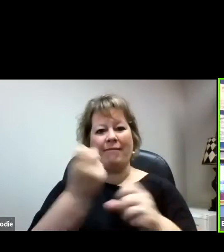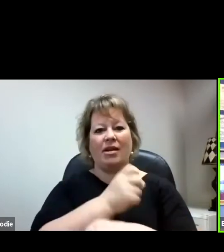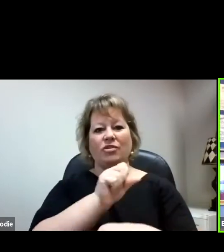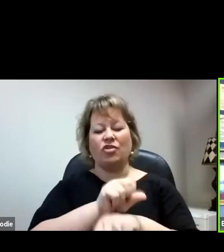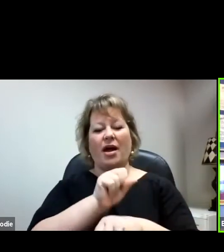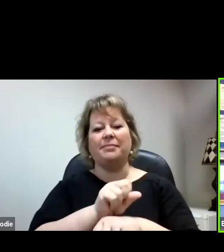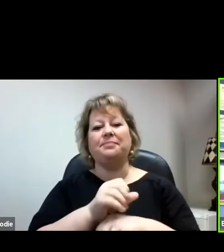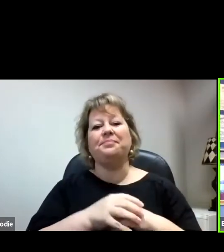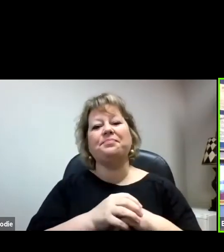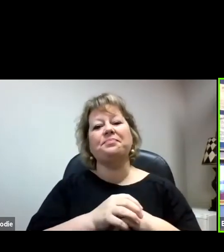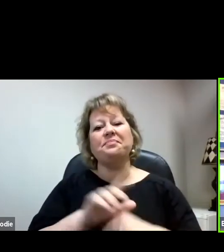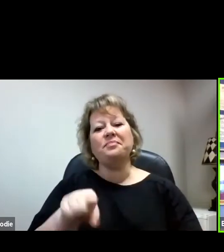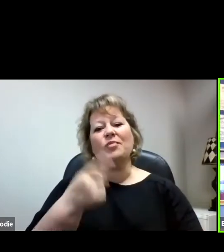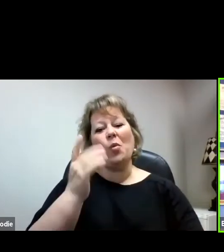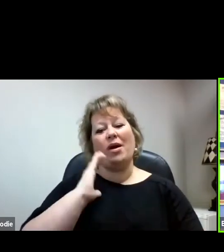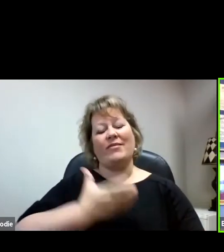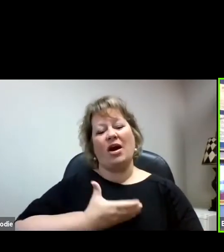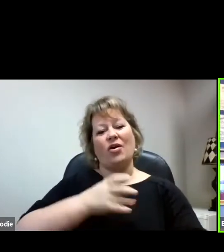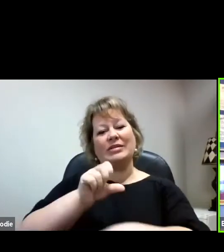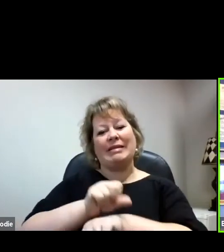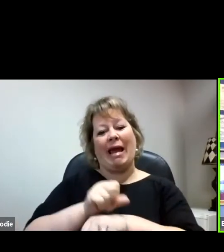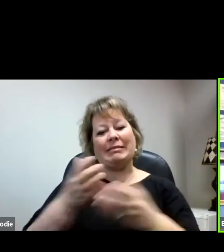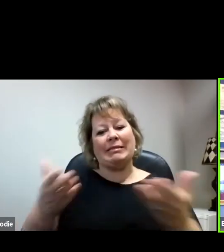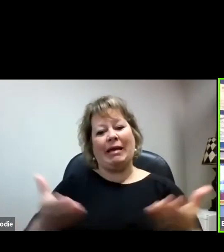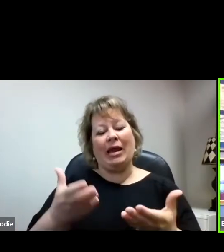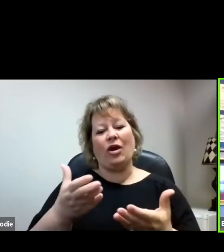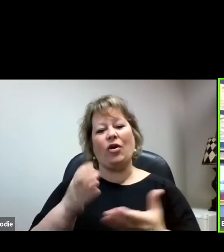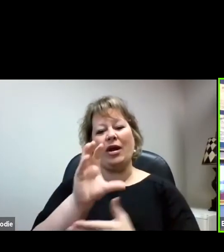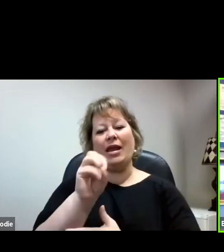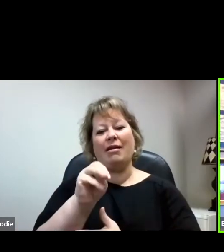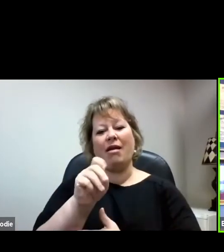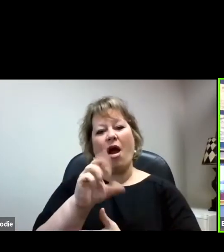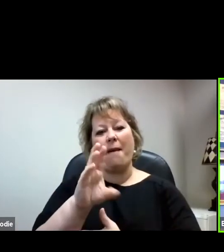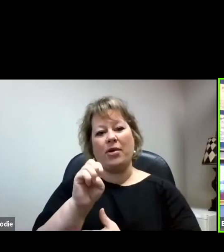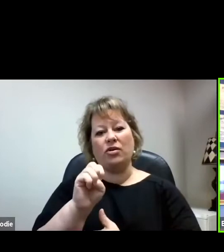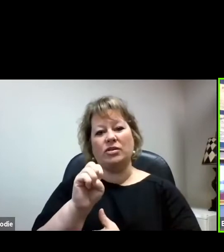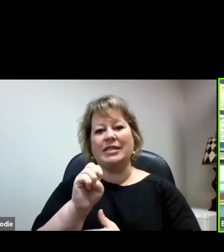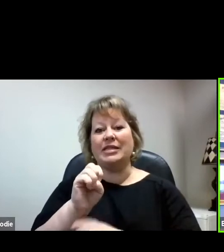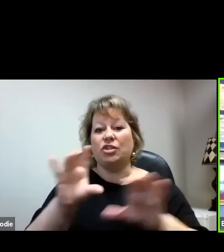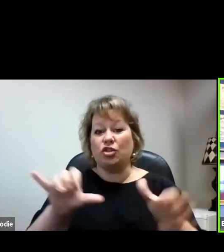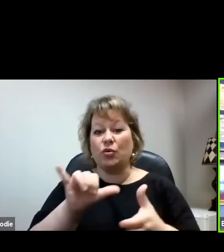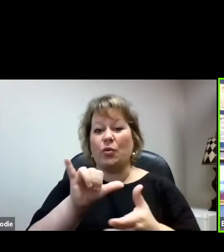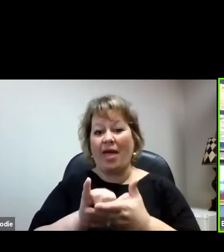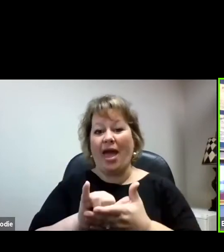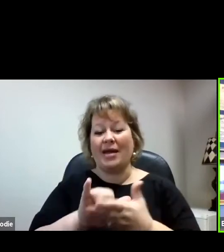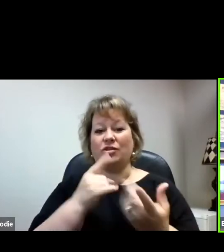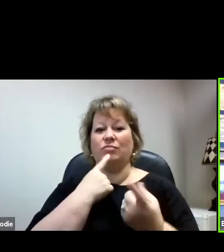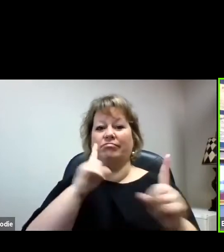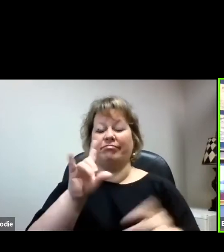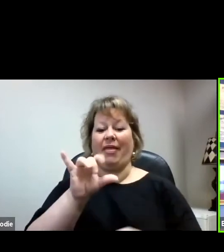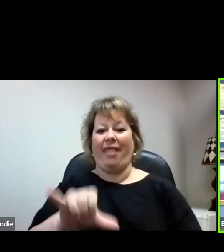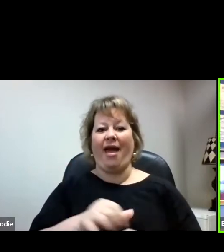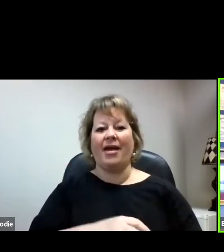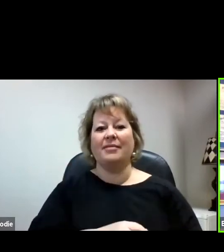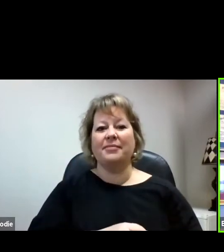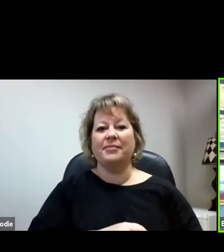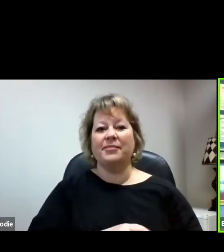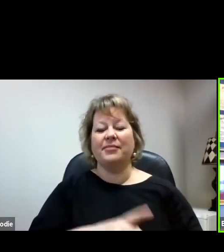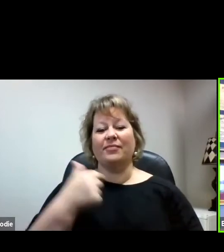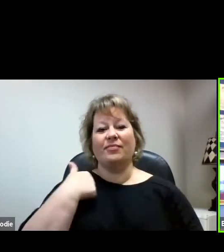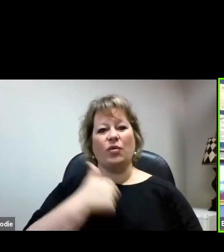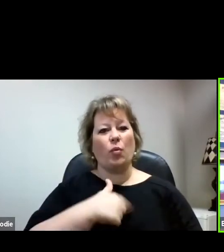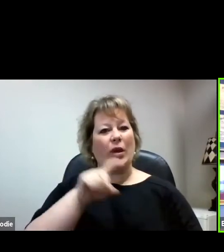of our tasks here in commerce is to do that work, to get that done. One, we need